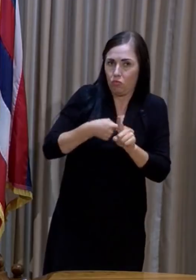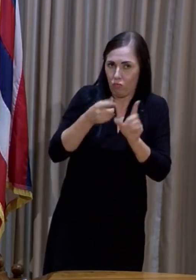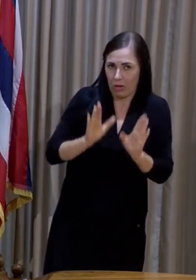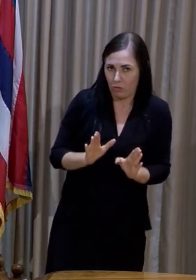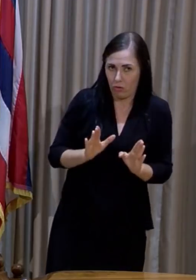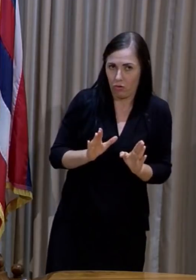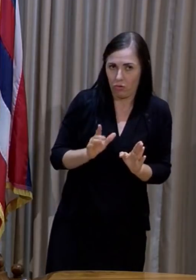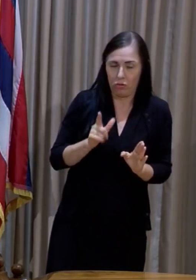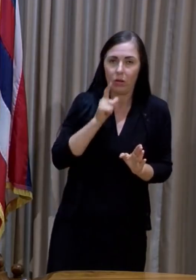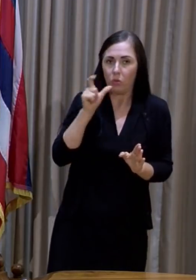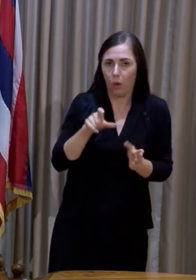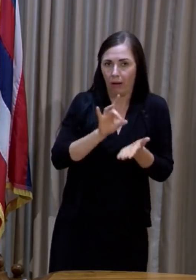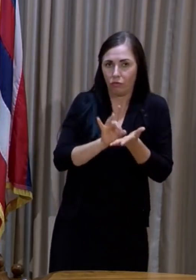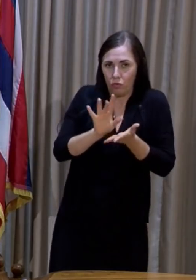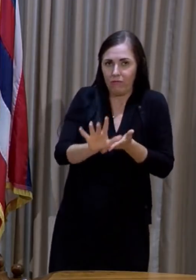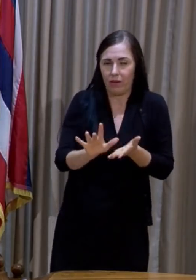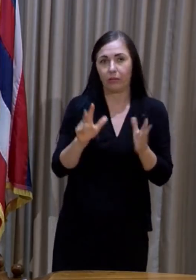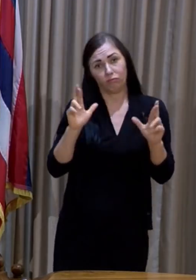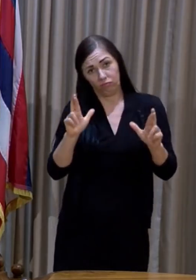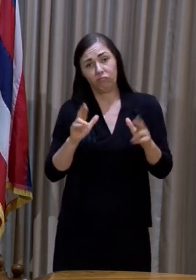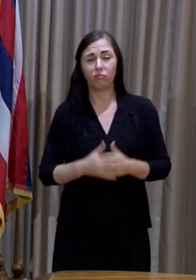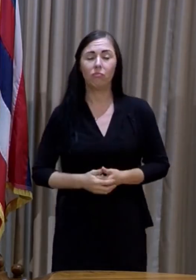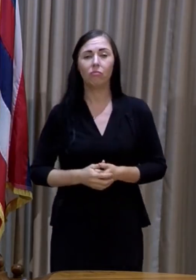and not having to evict them.